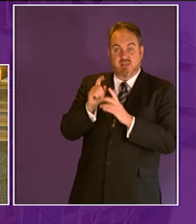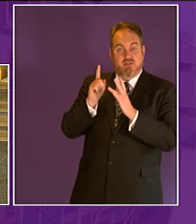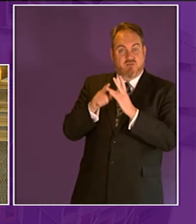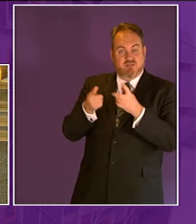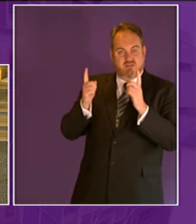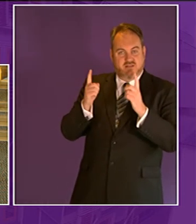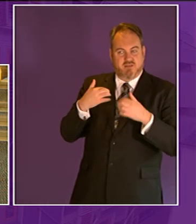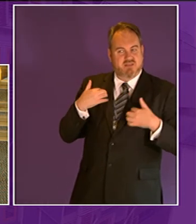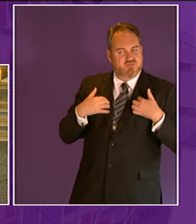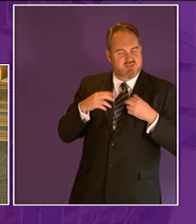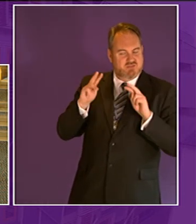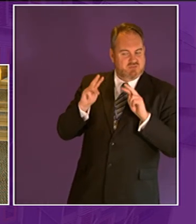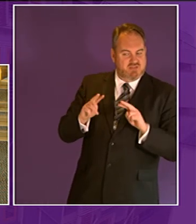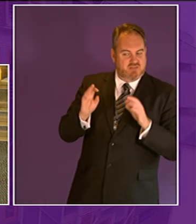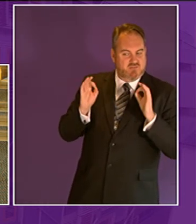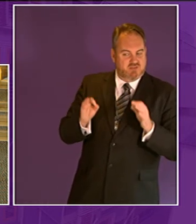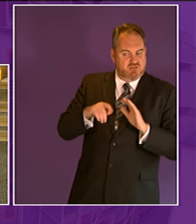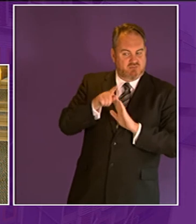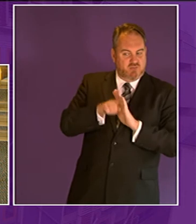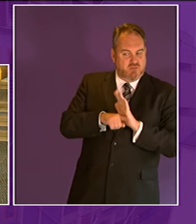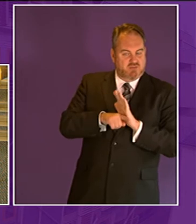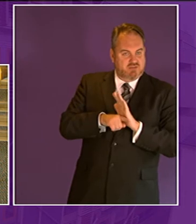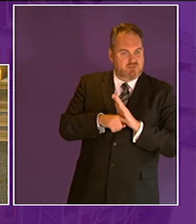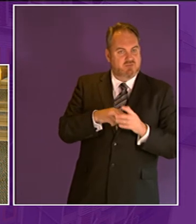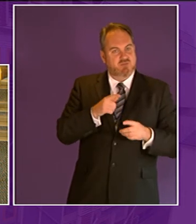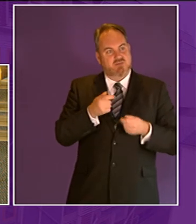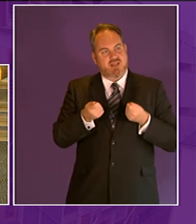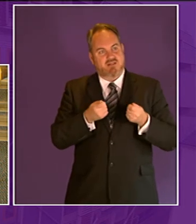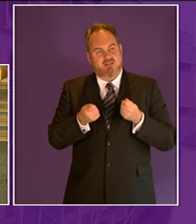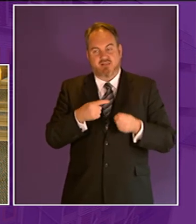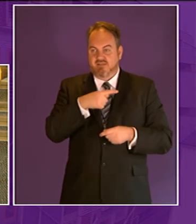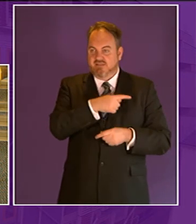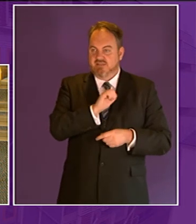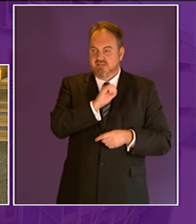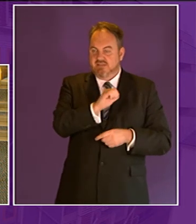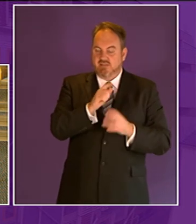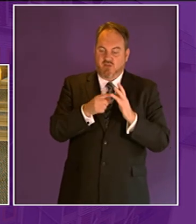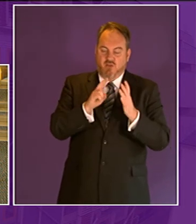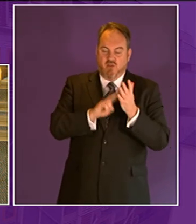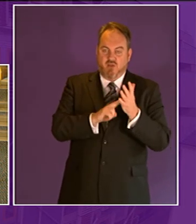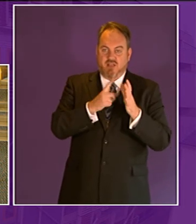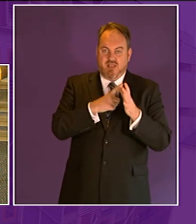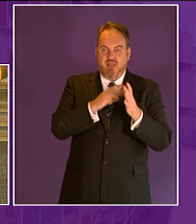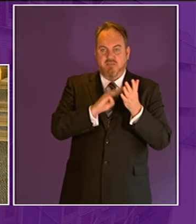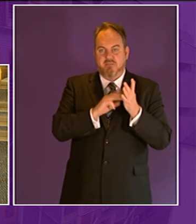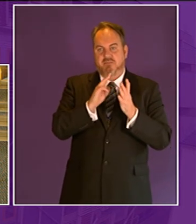how the official report handle brian whittle's onomatopoeia in this evening's debate and see how that comes out but i was interested by